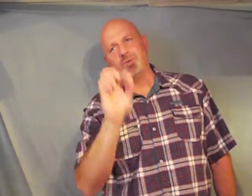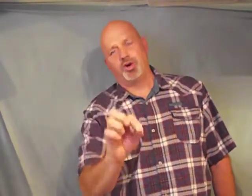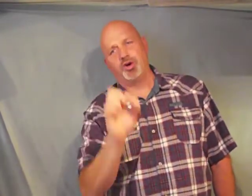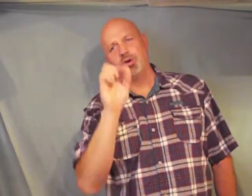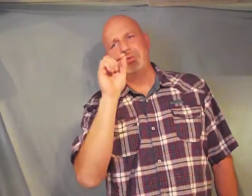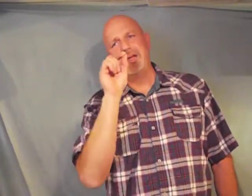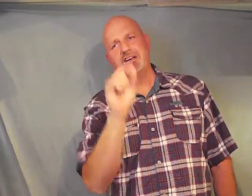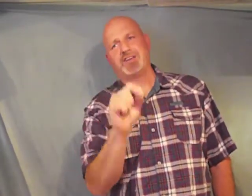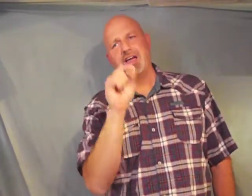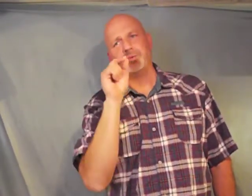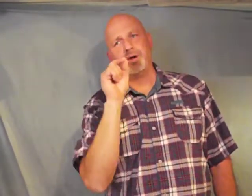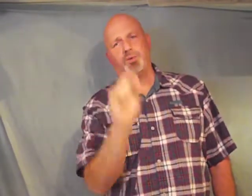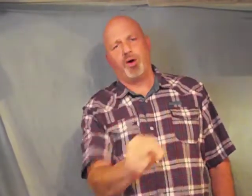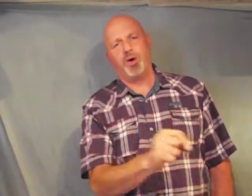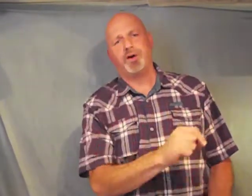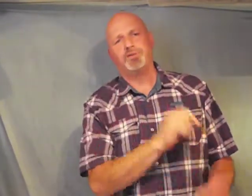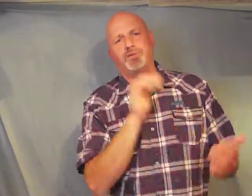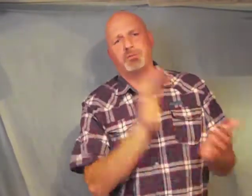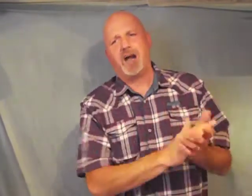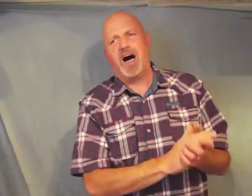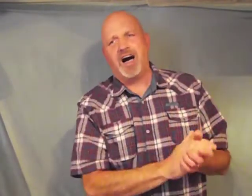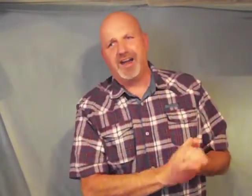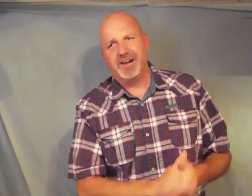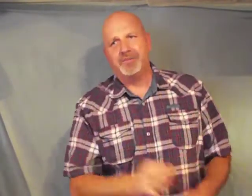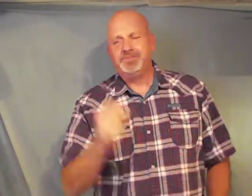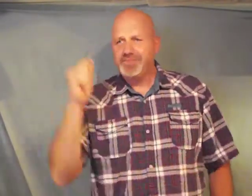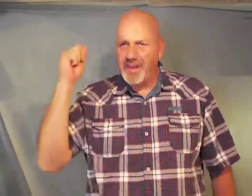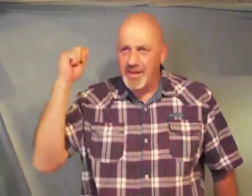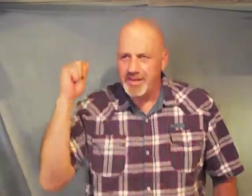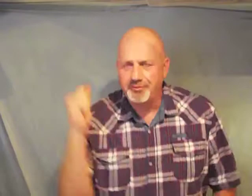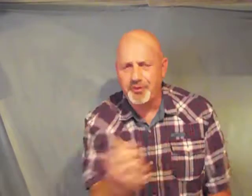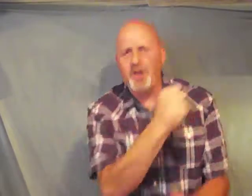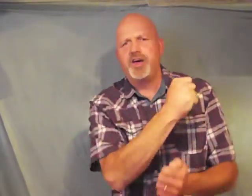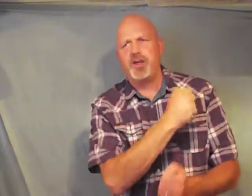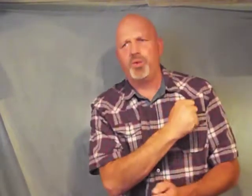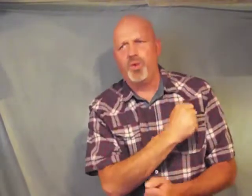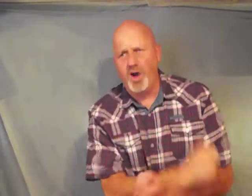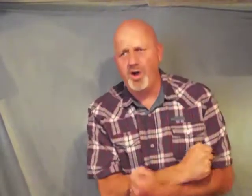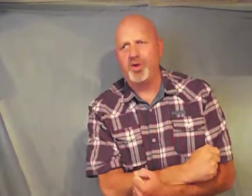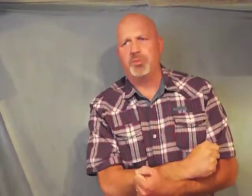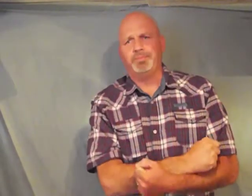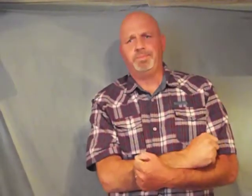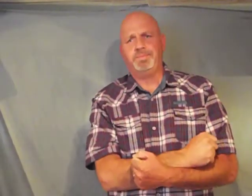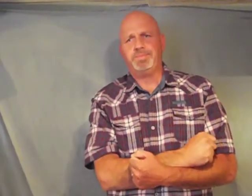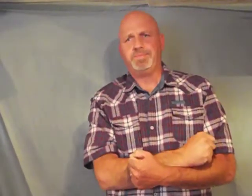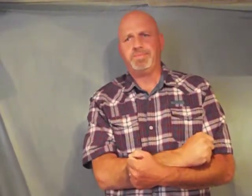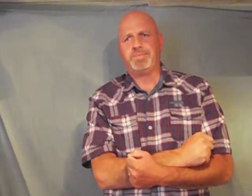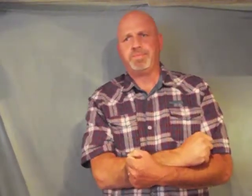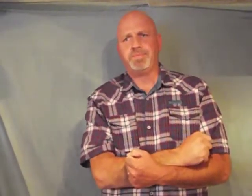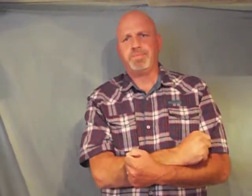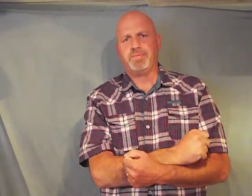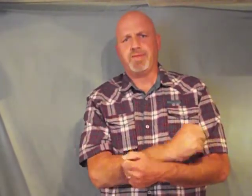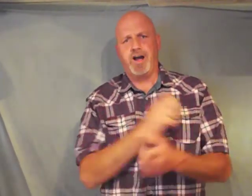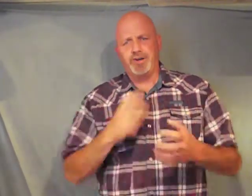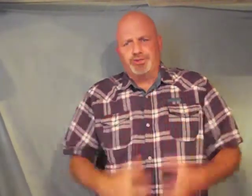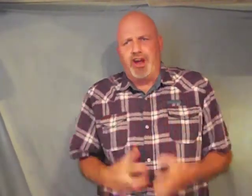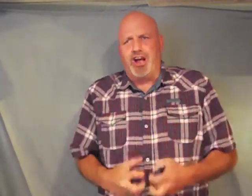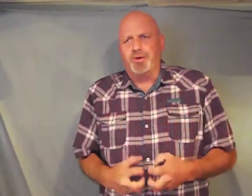womb is a reward from God the fruit of the womb our children